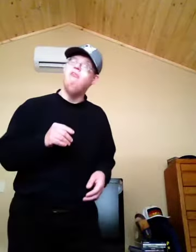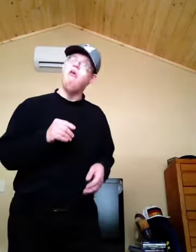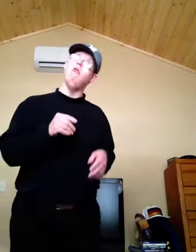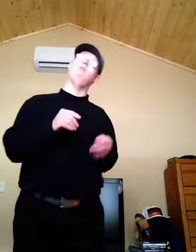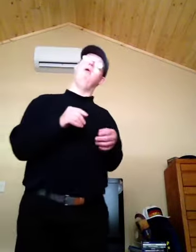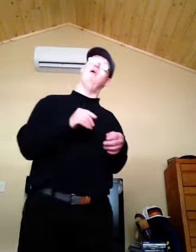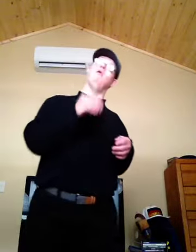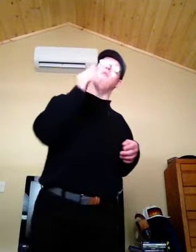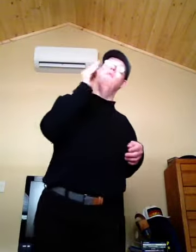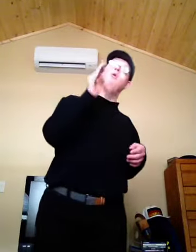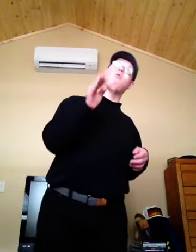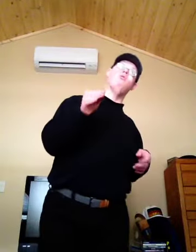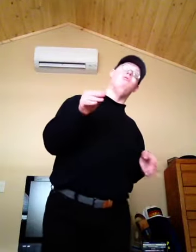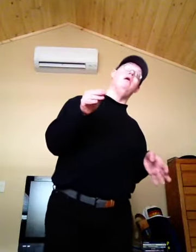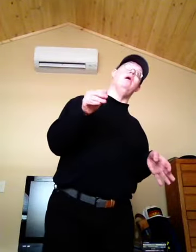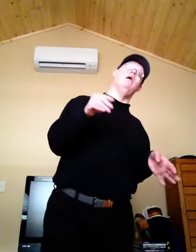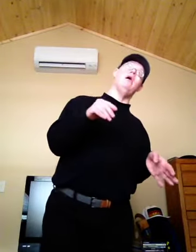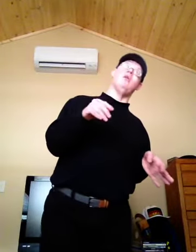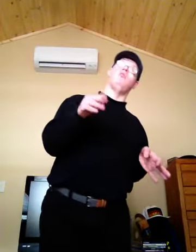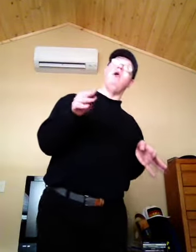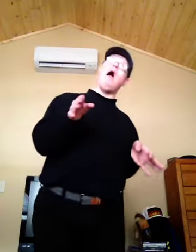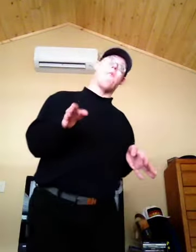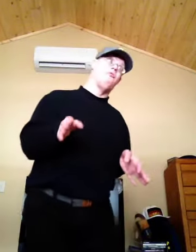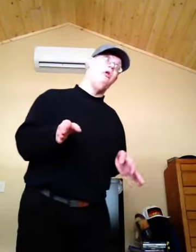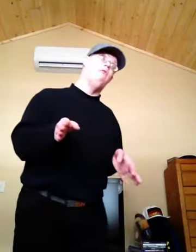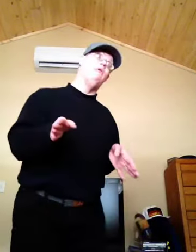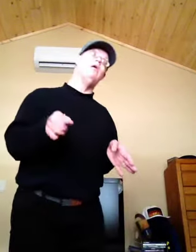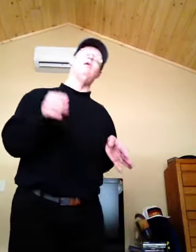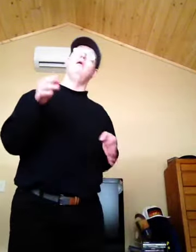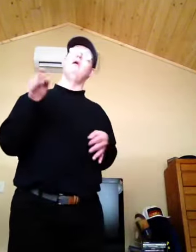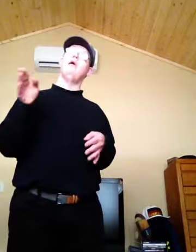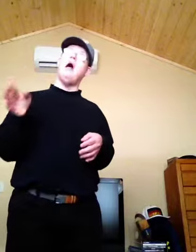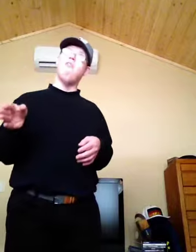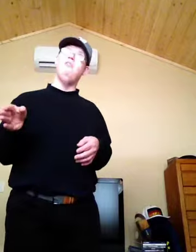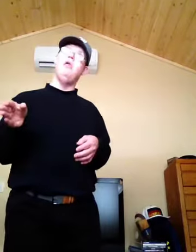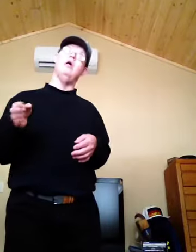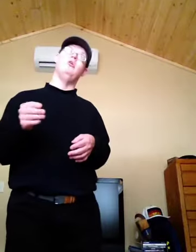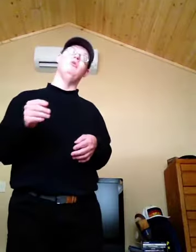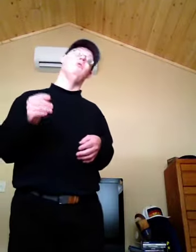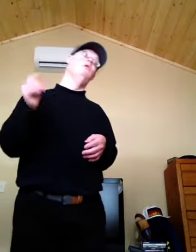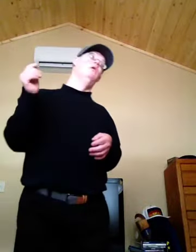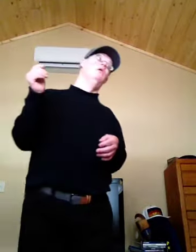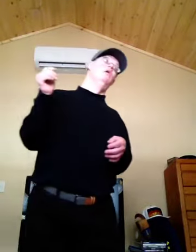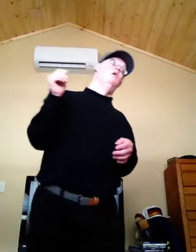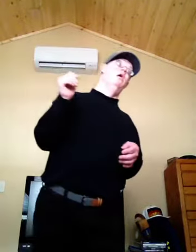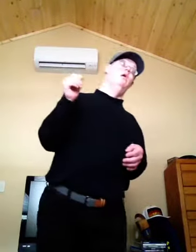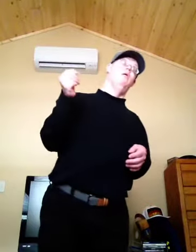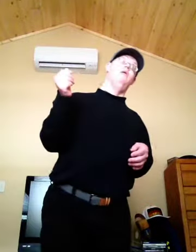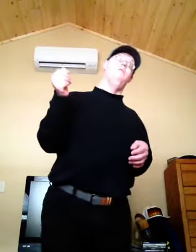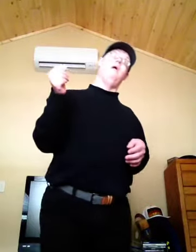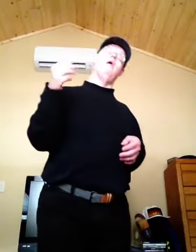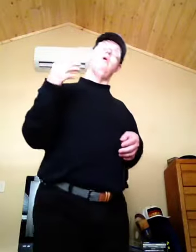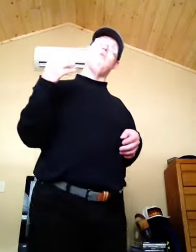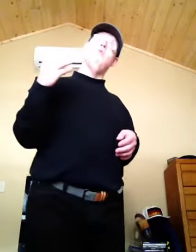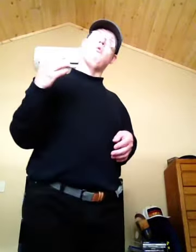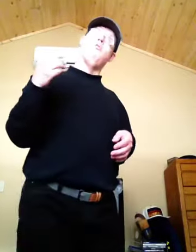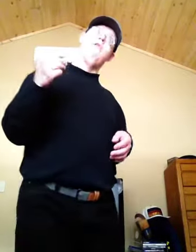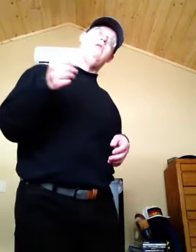reveal because most of it is top secret, confidential, because most of it